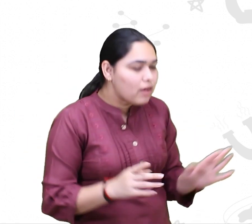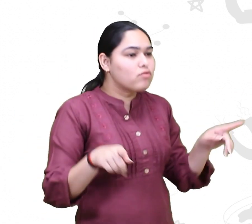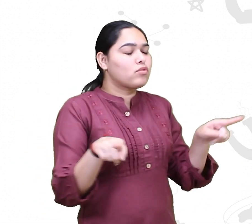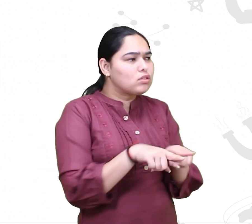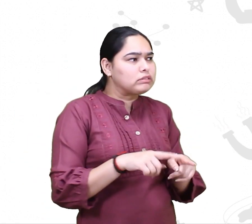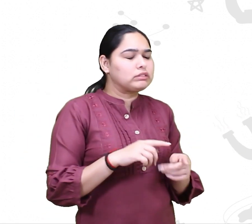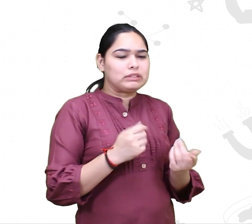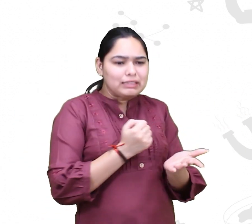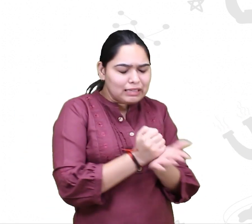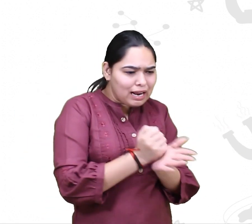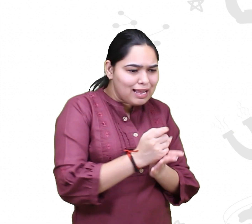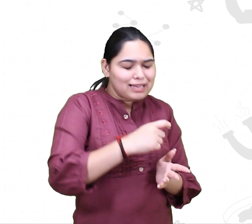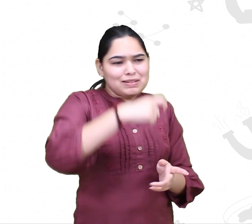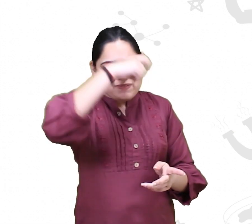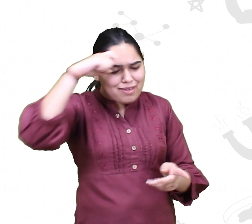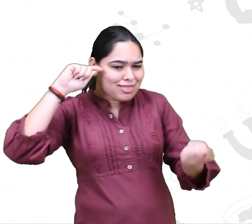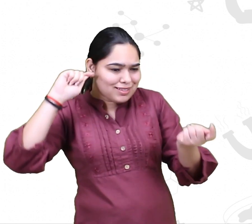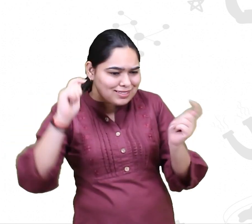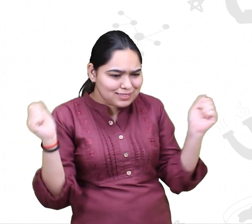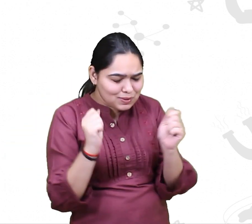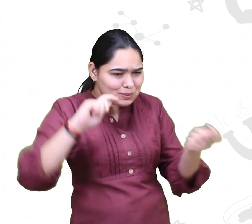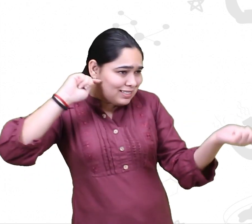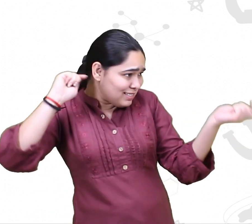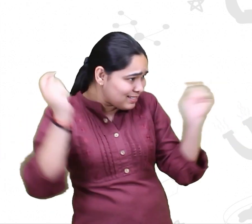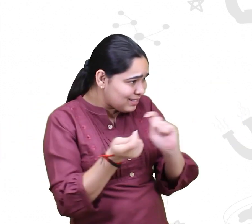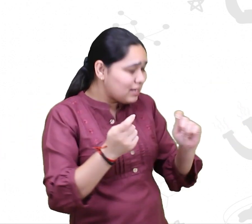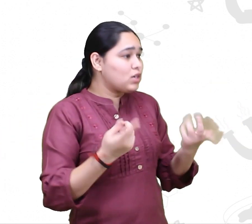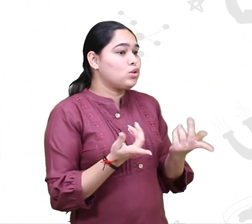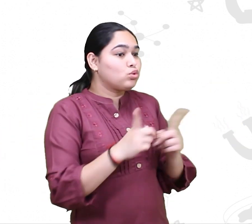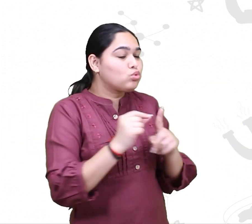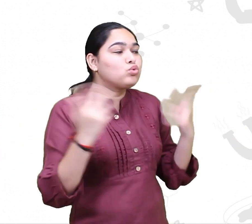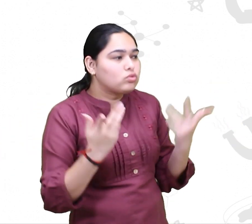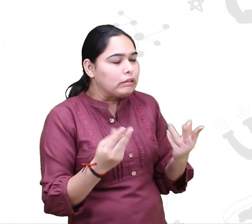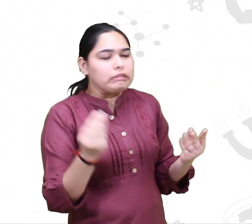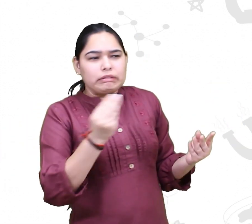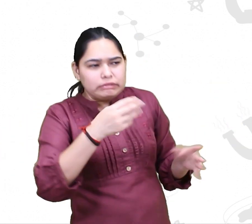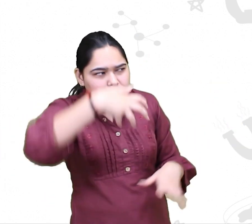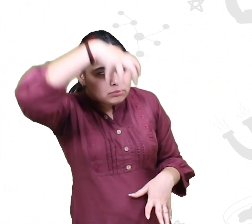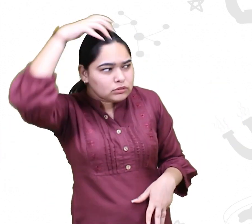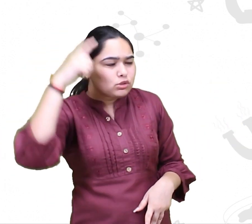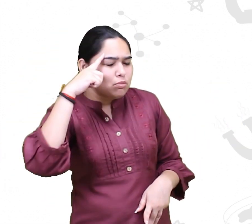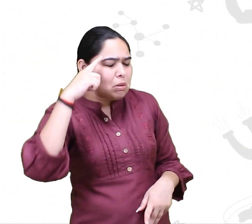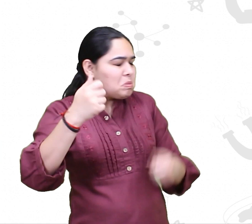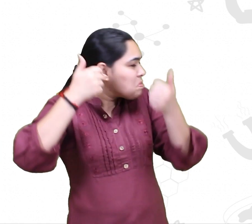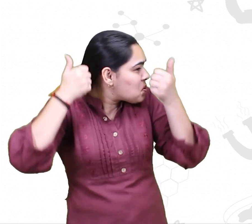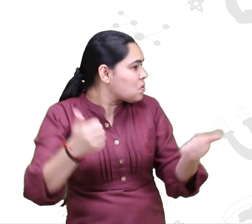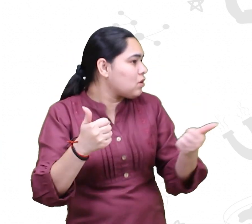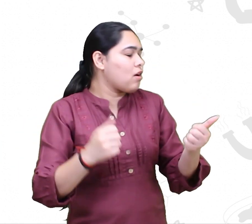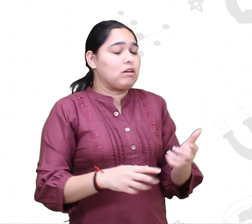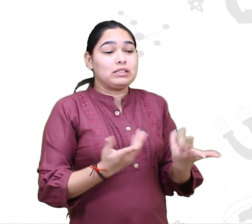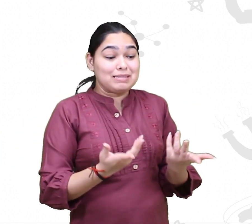the harsh climate. Some squirrel species have excellent memory and complex hiding methods